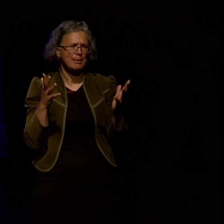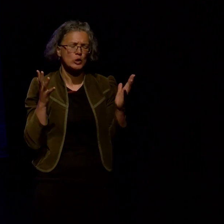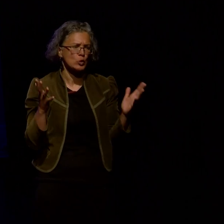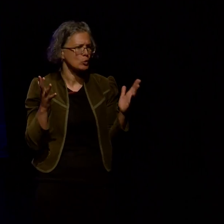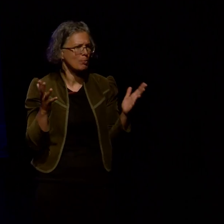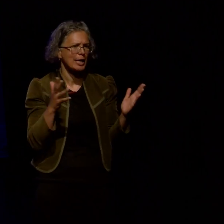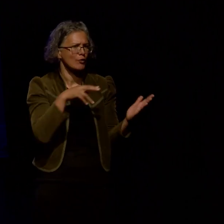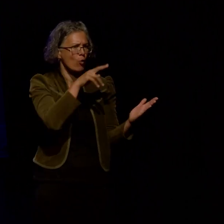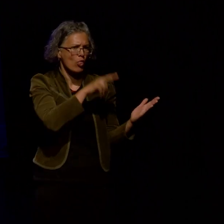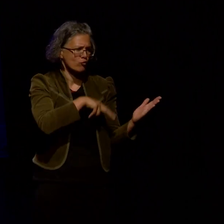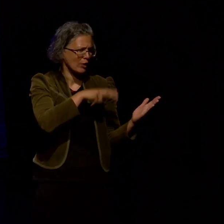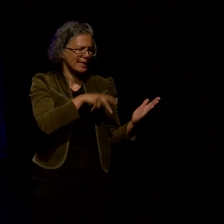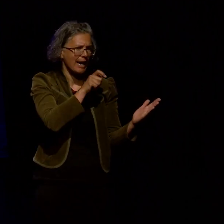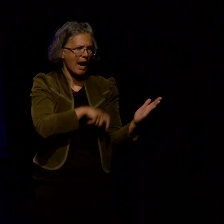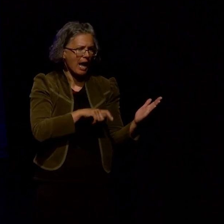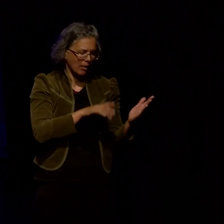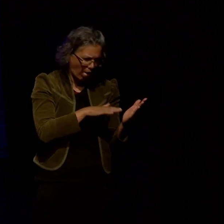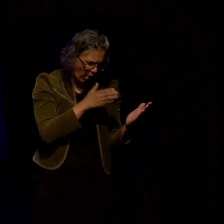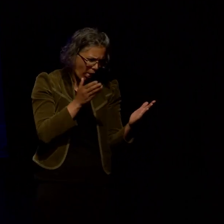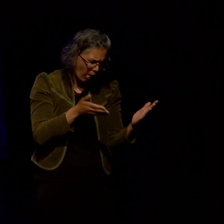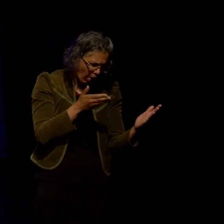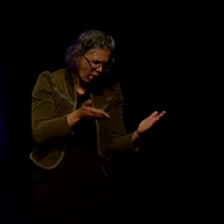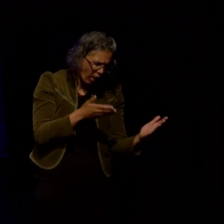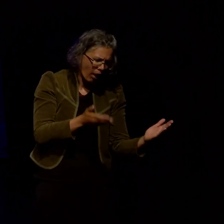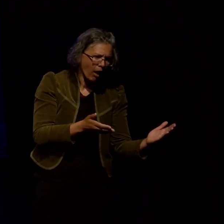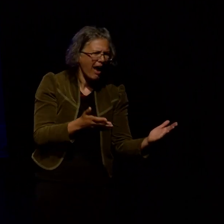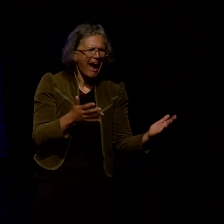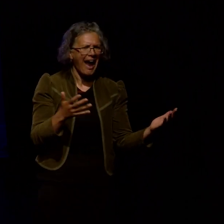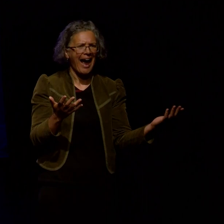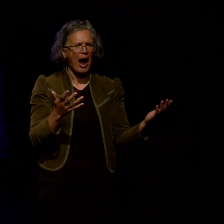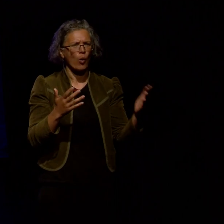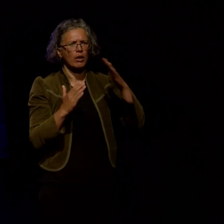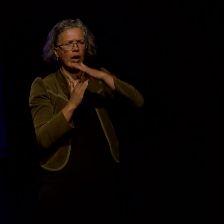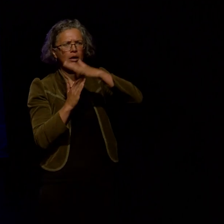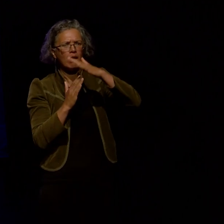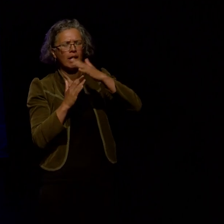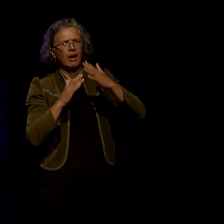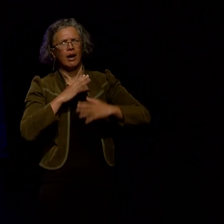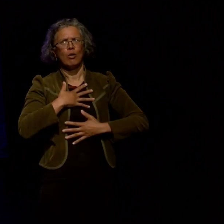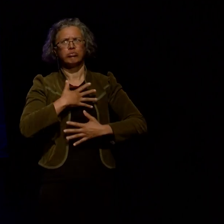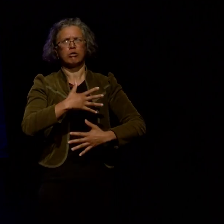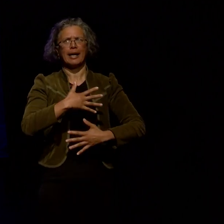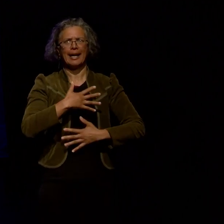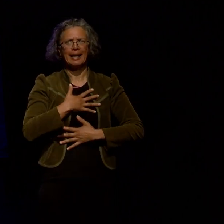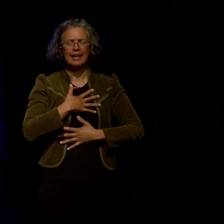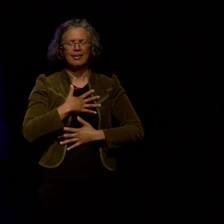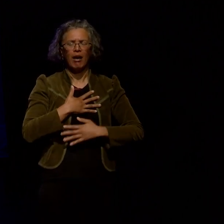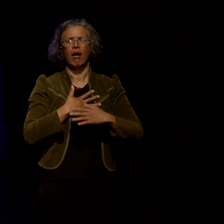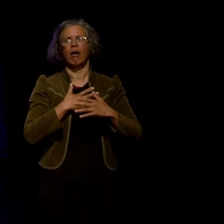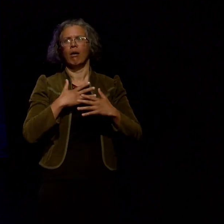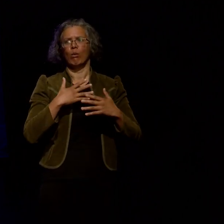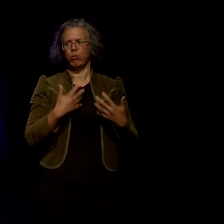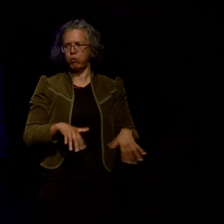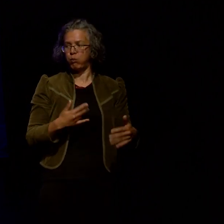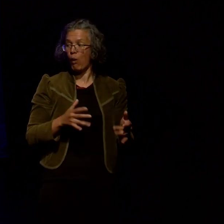There needed to be rest stops there needed to be places for people to breathe and take stock. So we added these